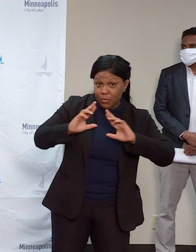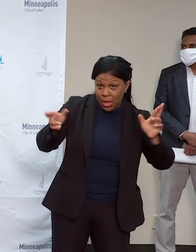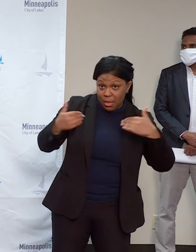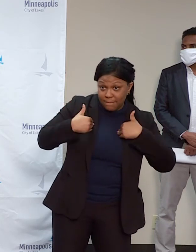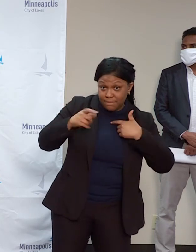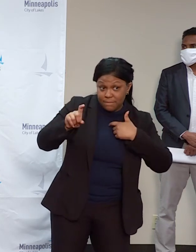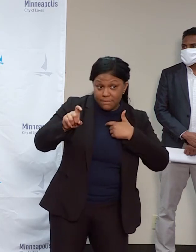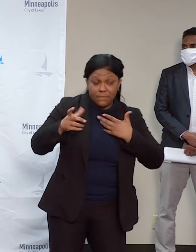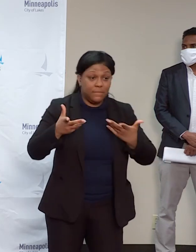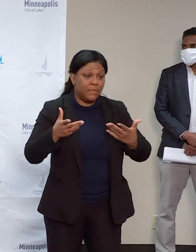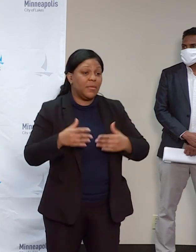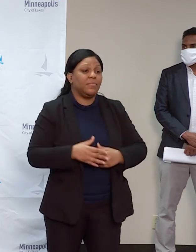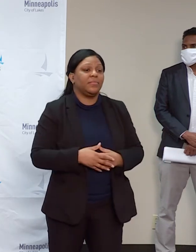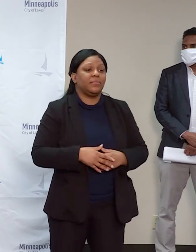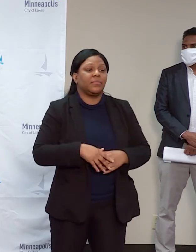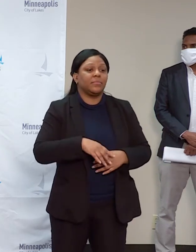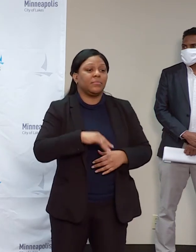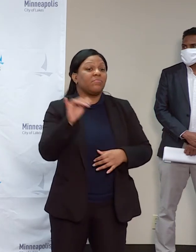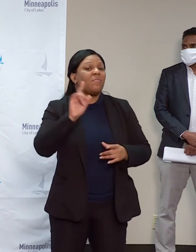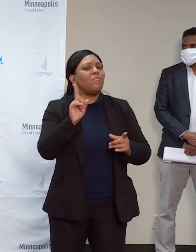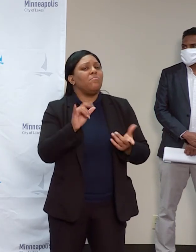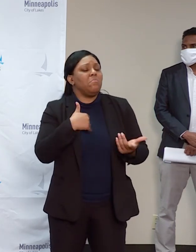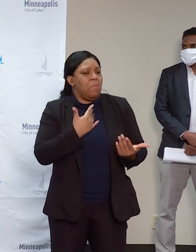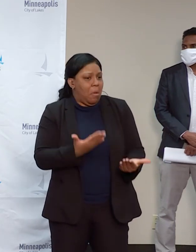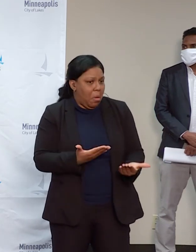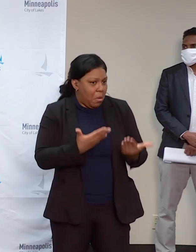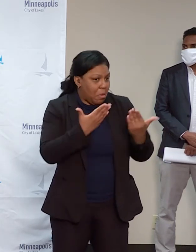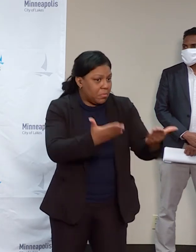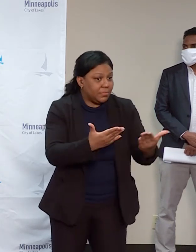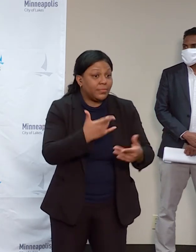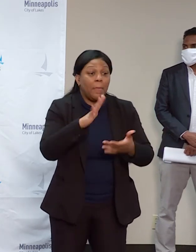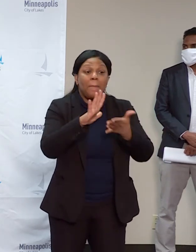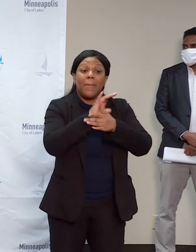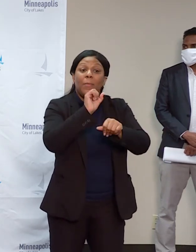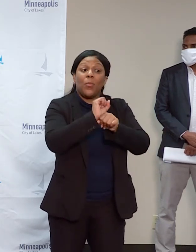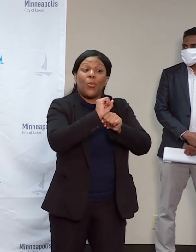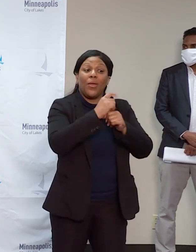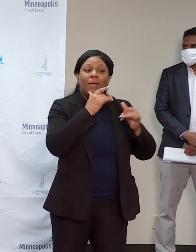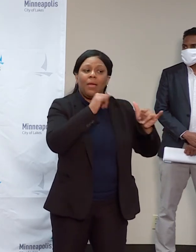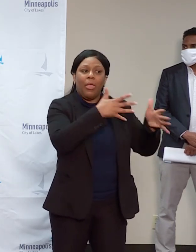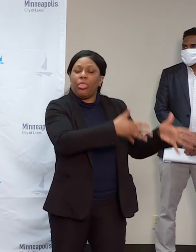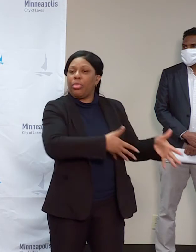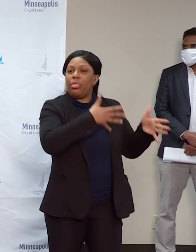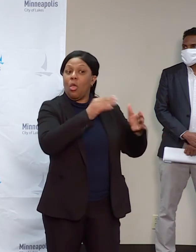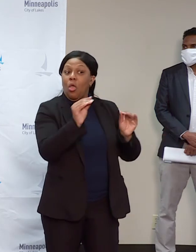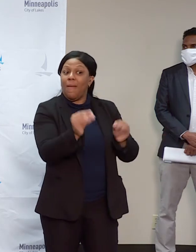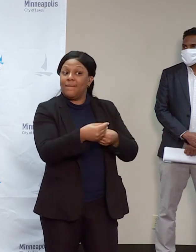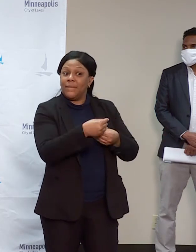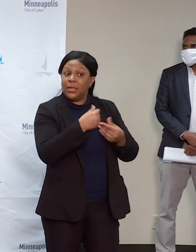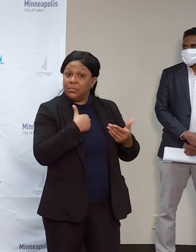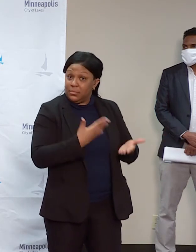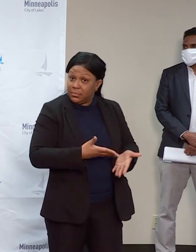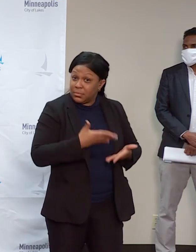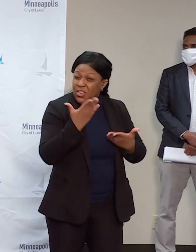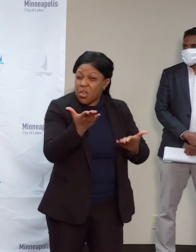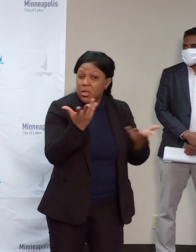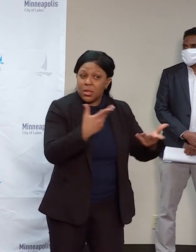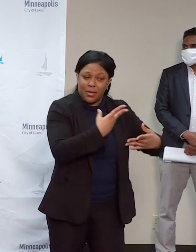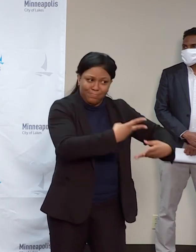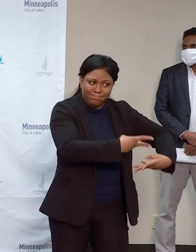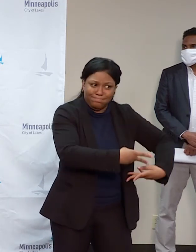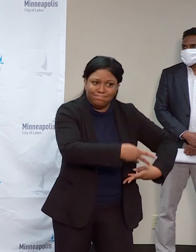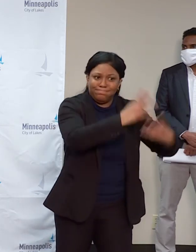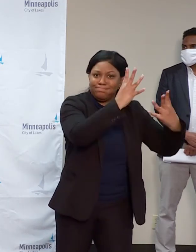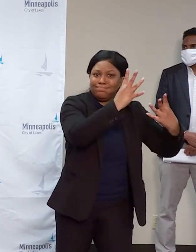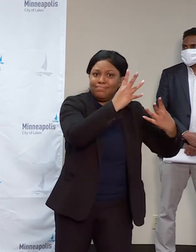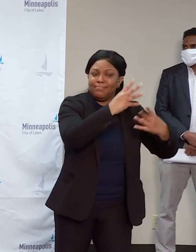and records online to online cloud services, for example, like Dropbox or Google Drive, or bring physical copies of these documents to an off